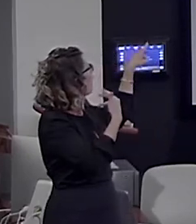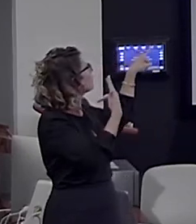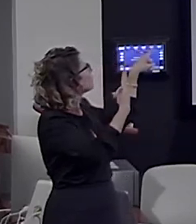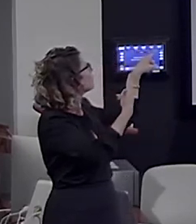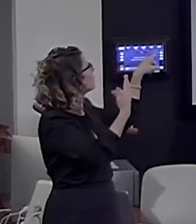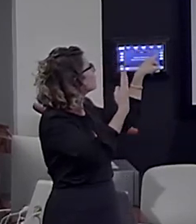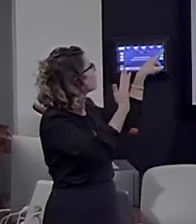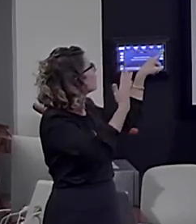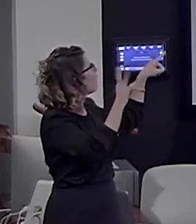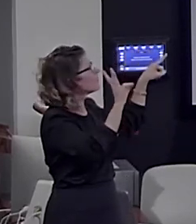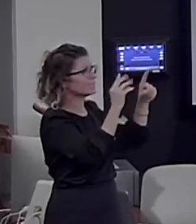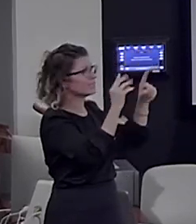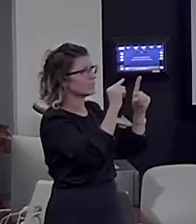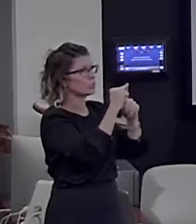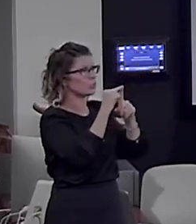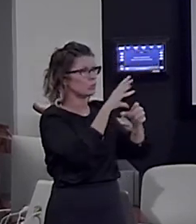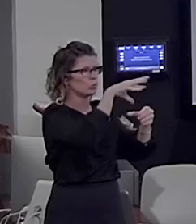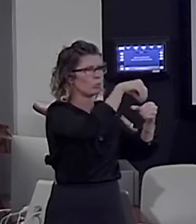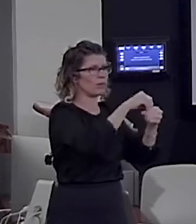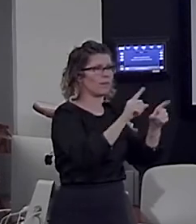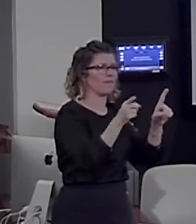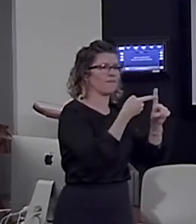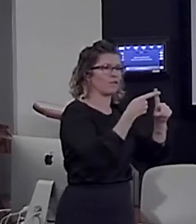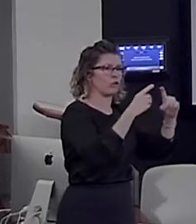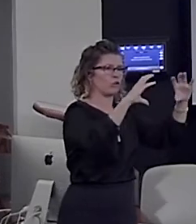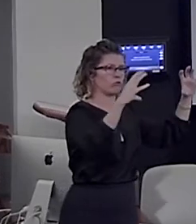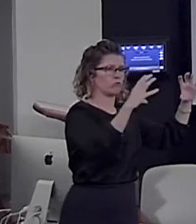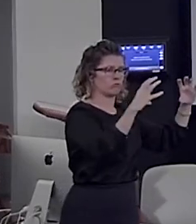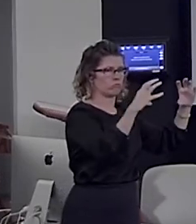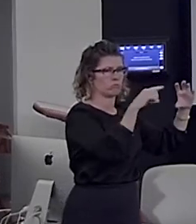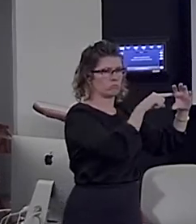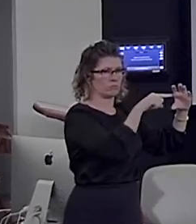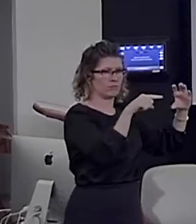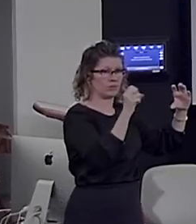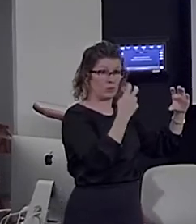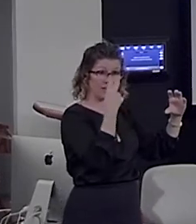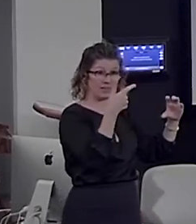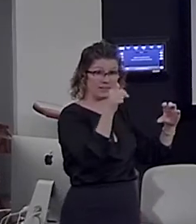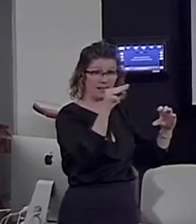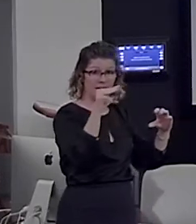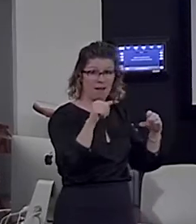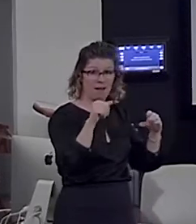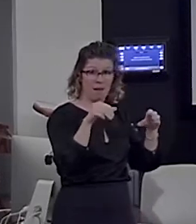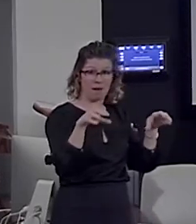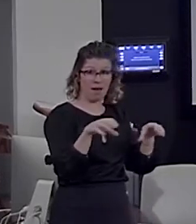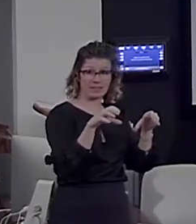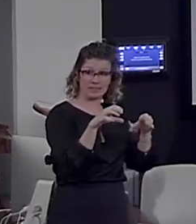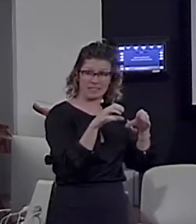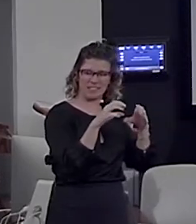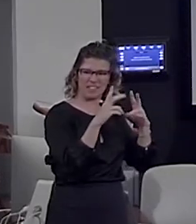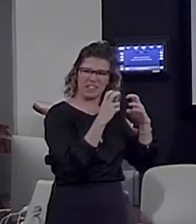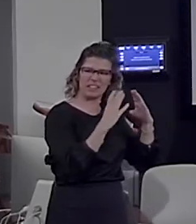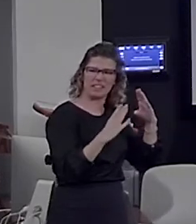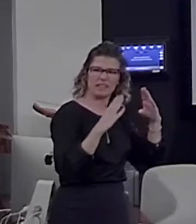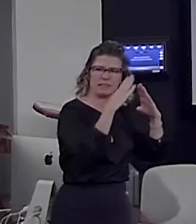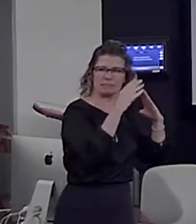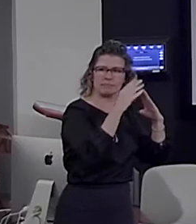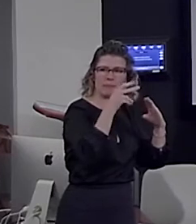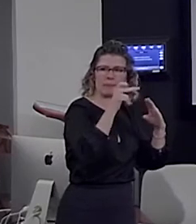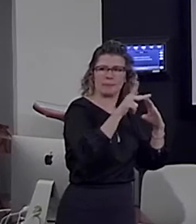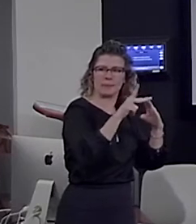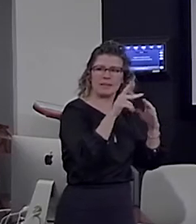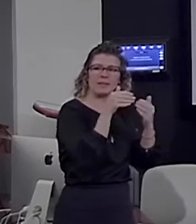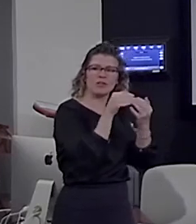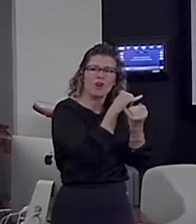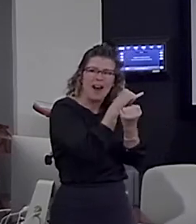or you can have six words here. And I hope you can see that the gamma activity is peaking sometime at the moment of the